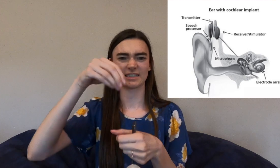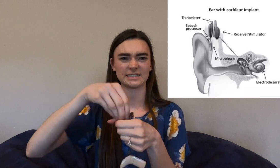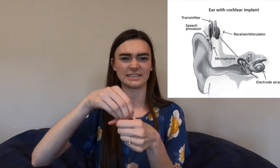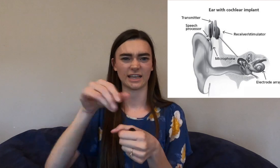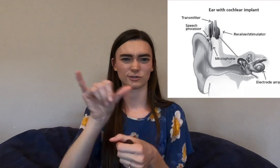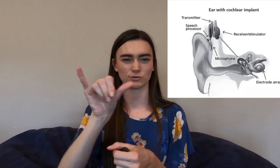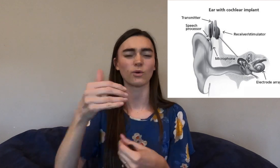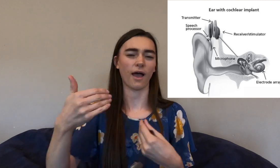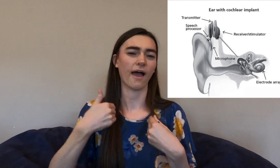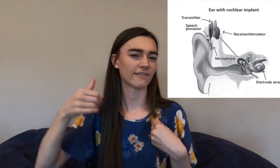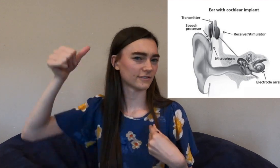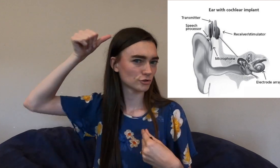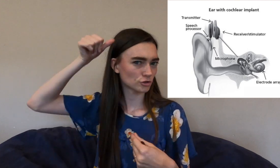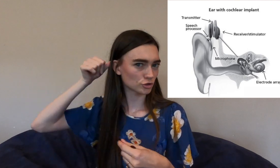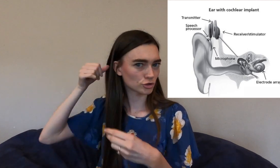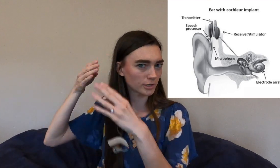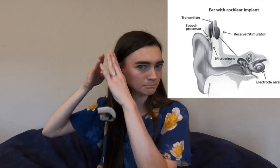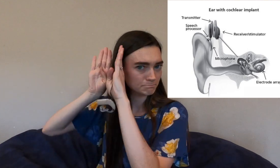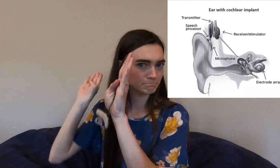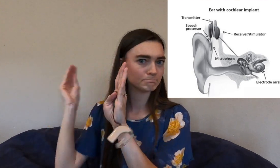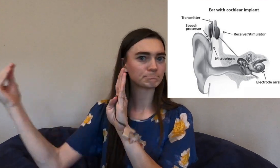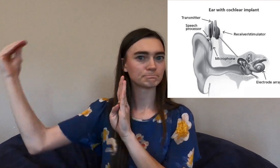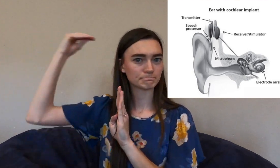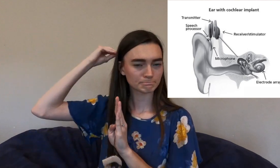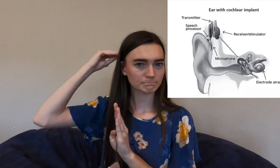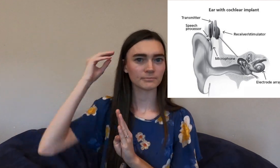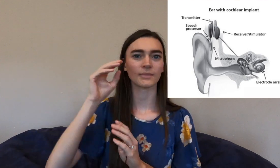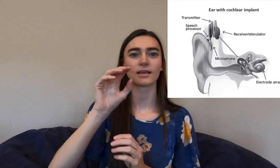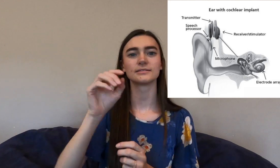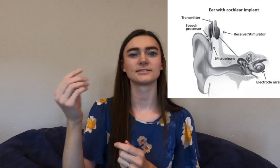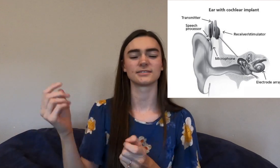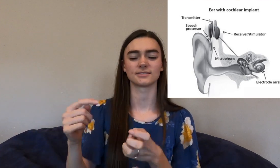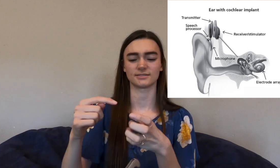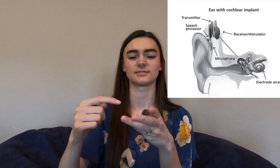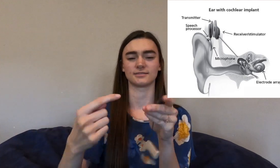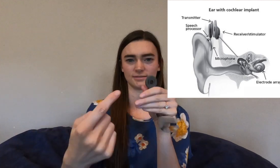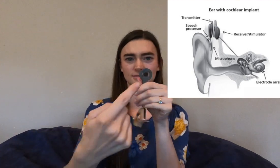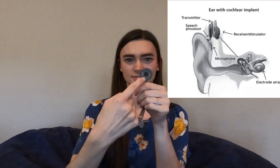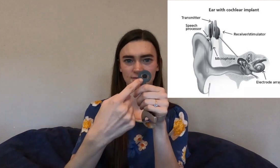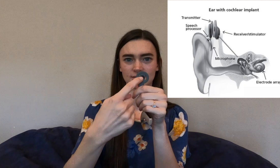There's a magnet inside as well. So you have a surgery and it is implanted there.